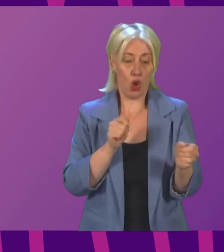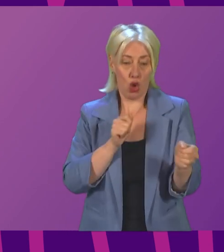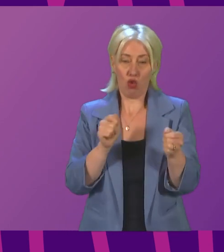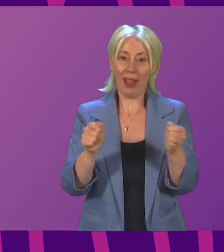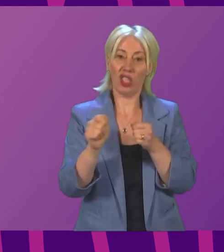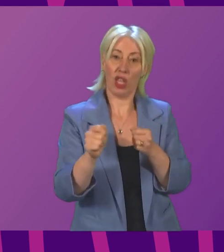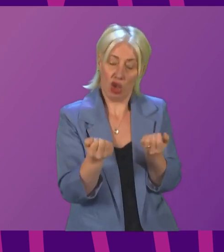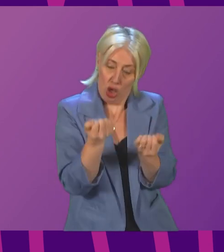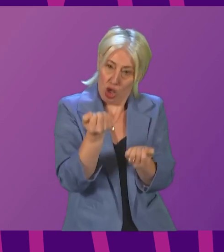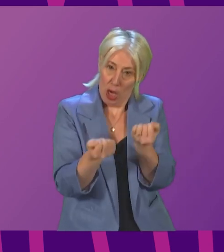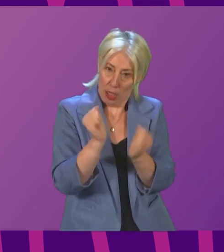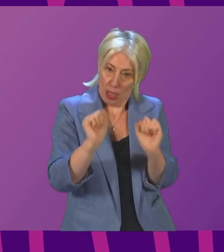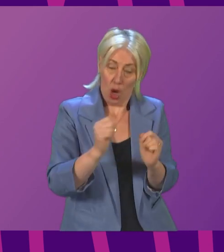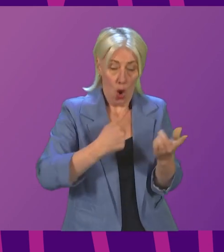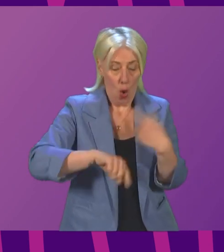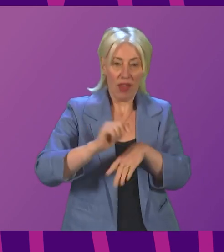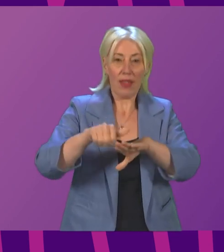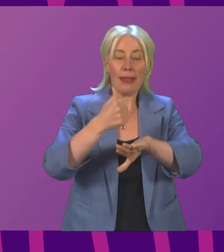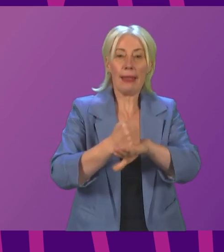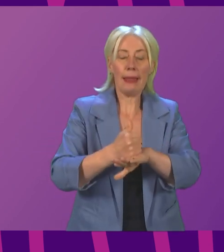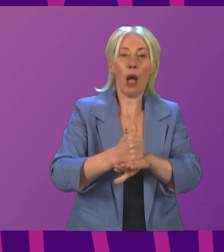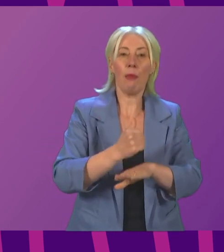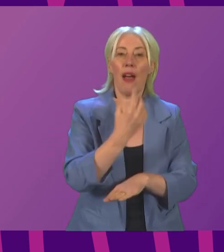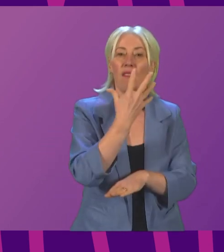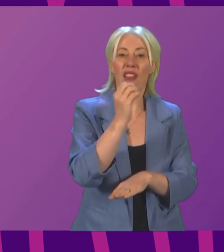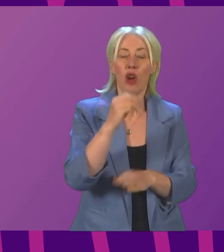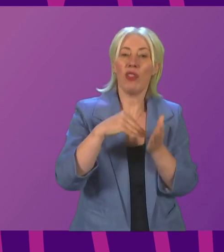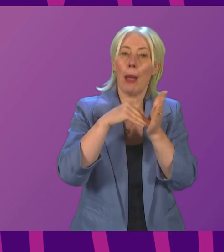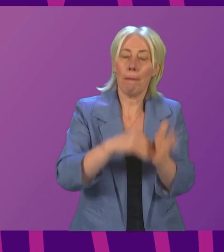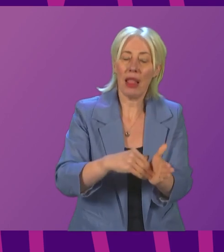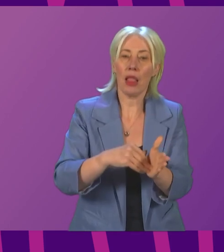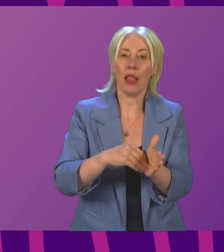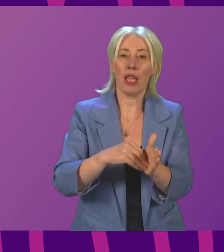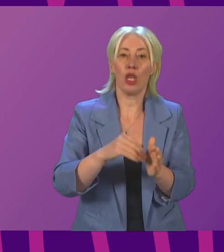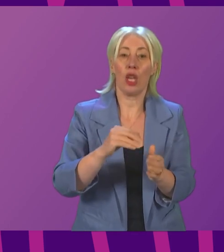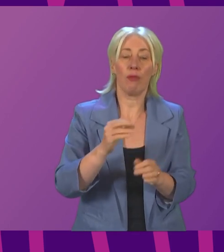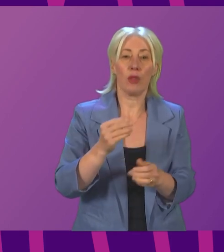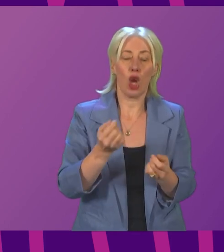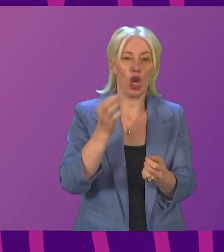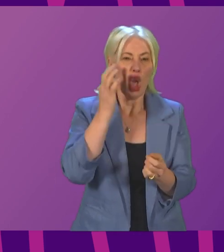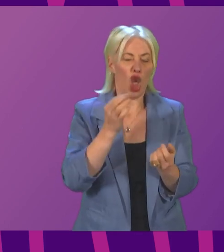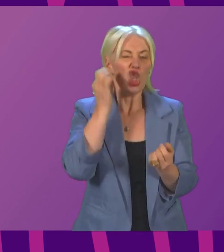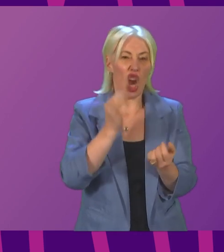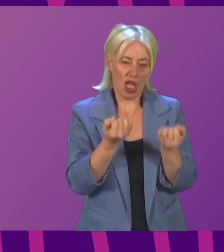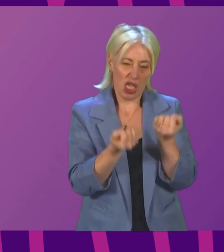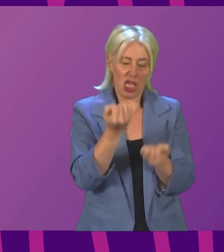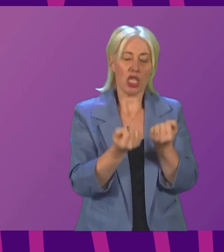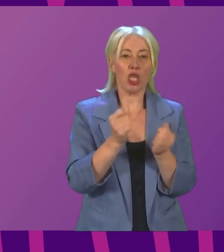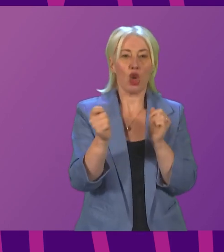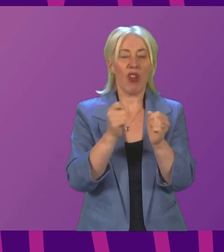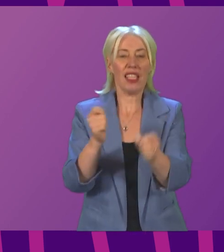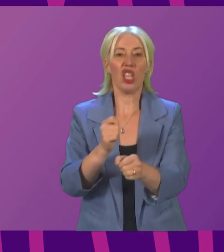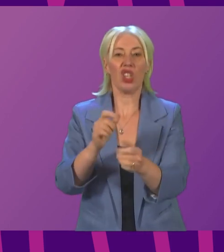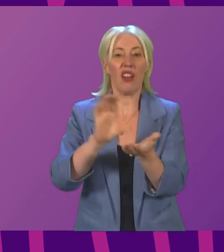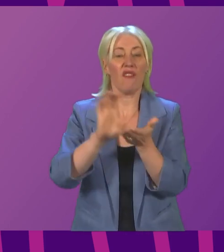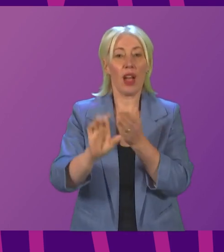this government that has established already a £500 million just transition fund for the North Eastern Moray to help with this. We